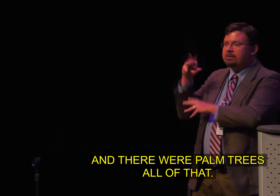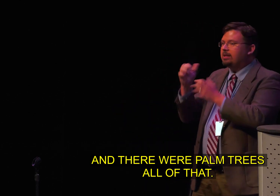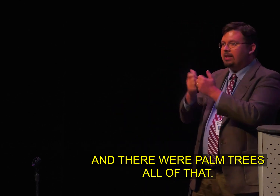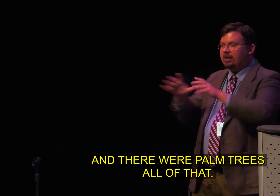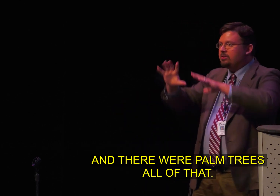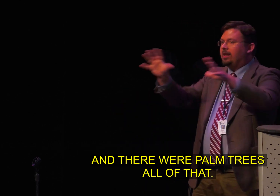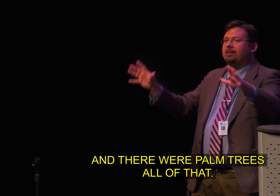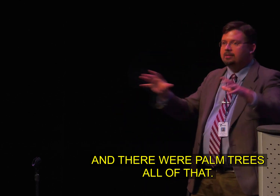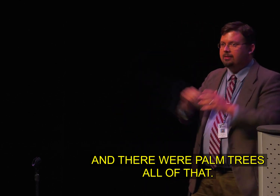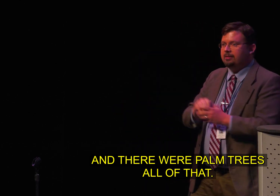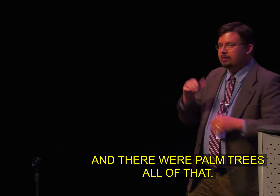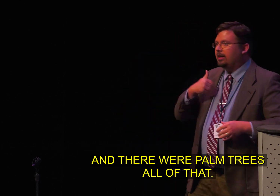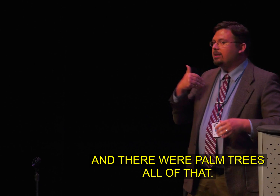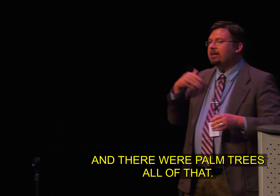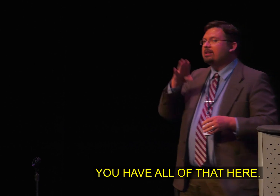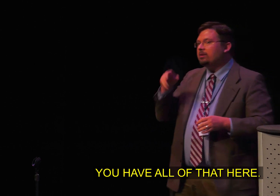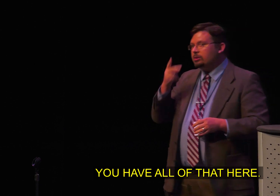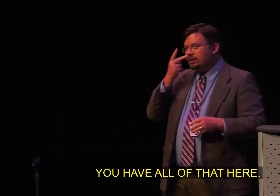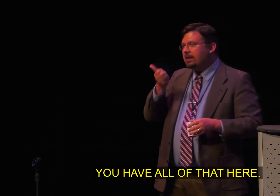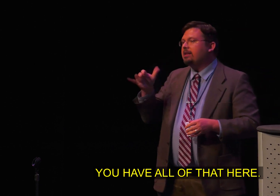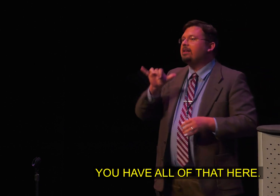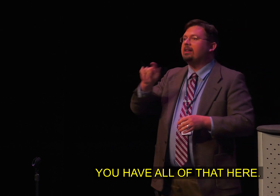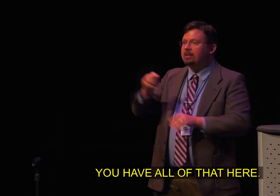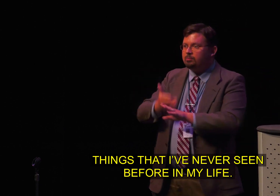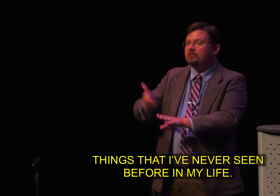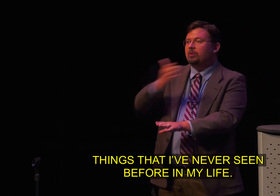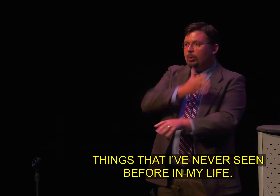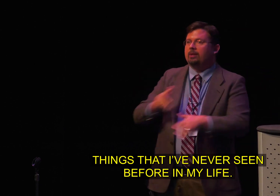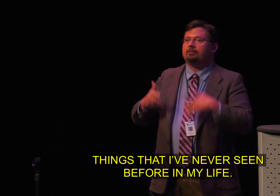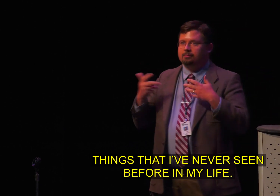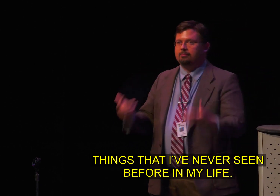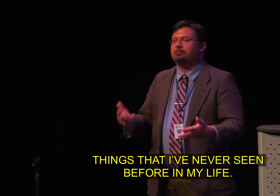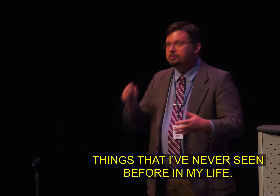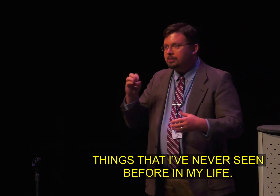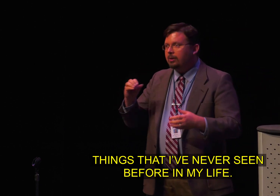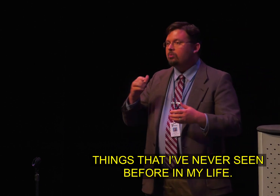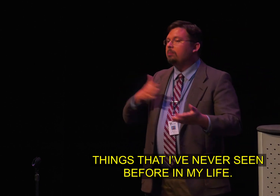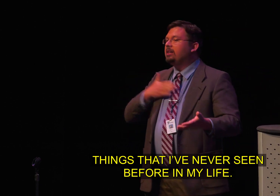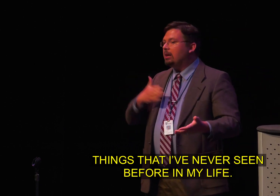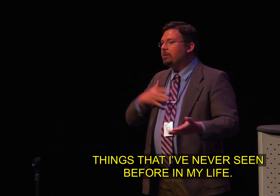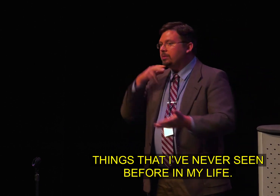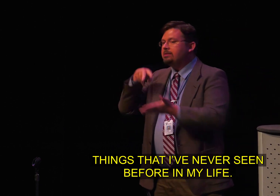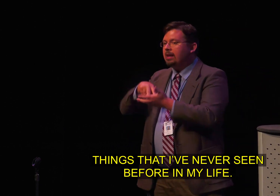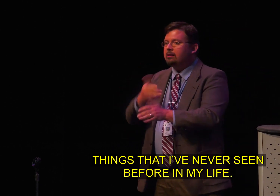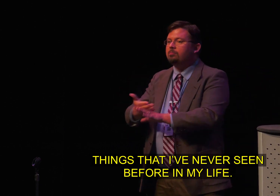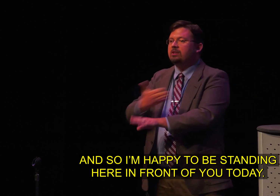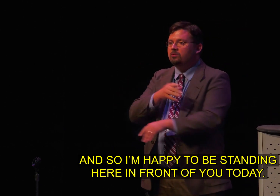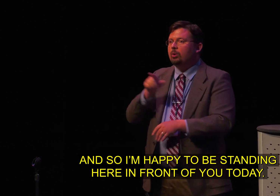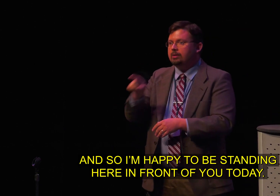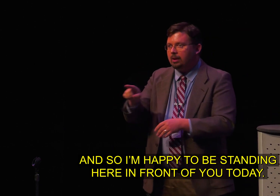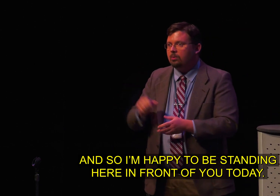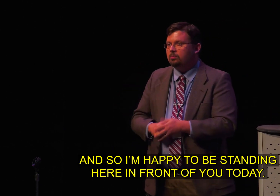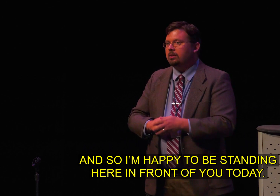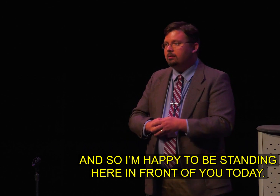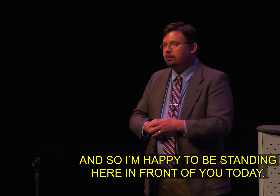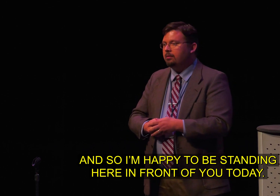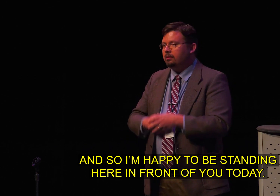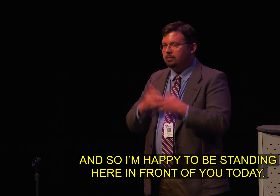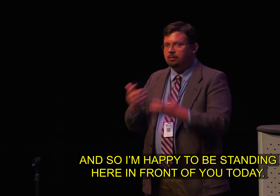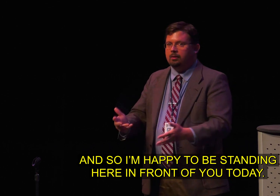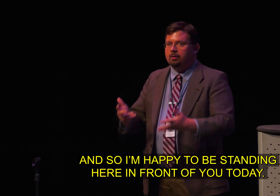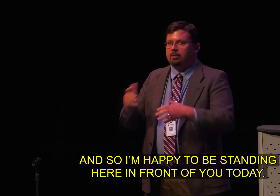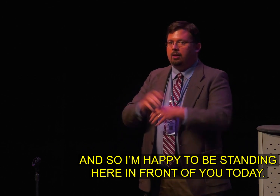And there were palm trees, all of that. You have all of that here. Things that I've never seen before in my life. So I'm happy to